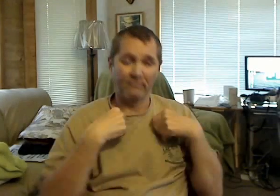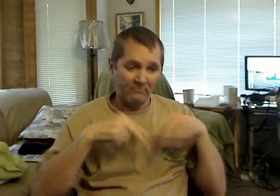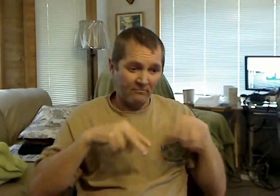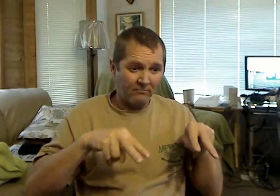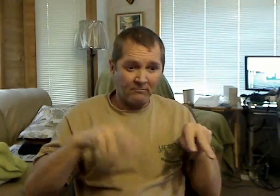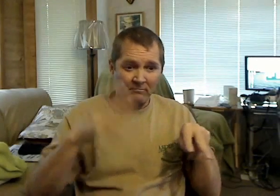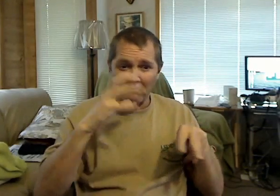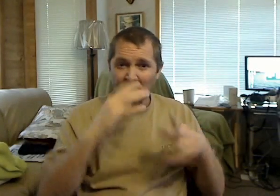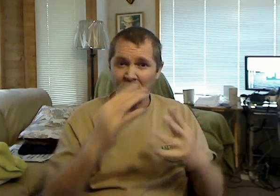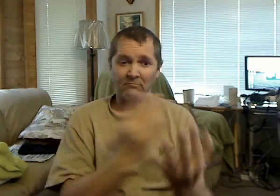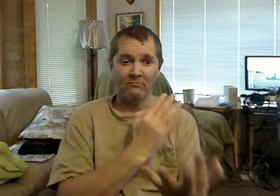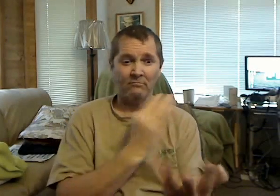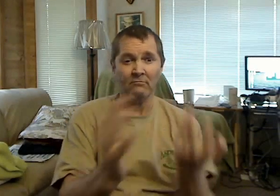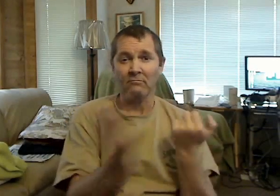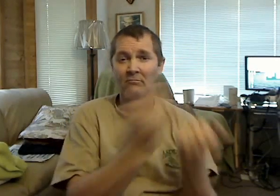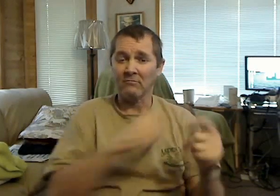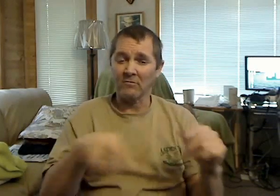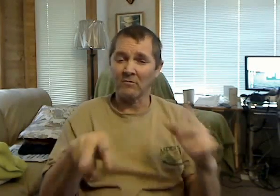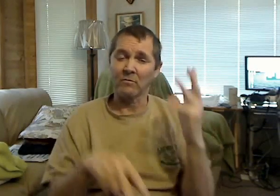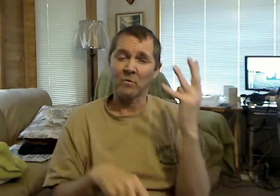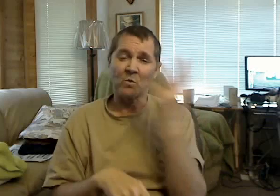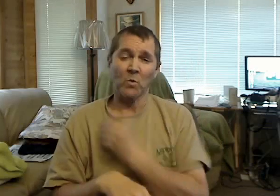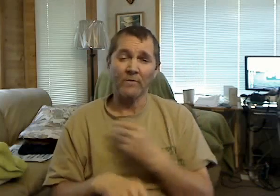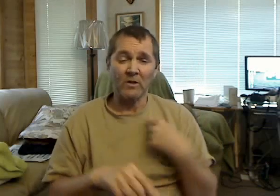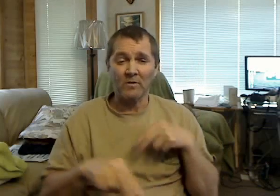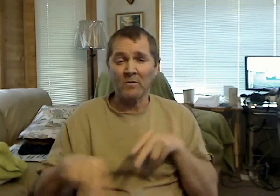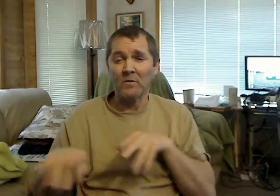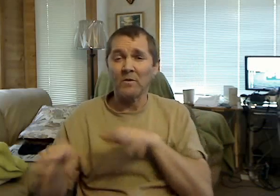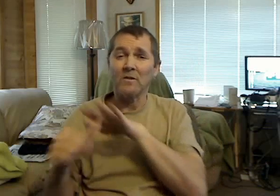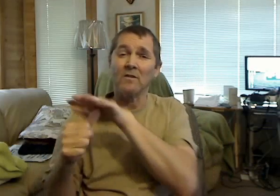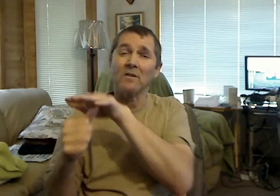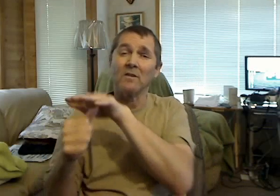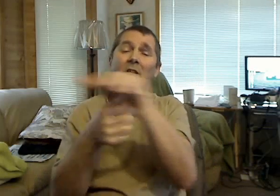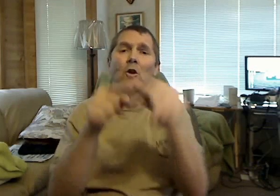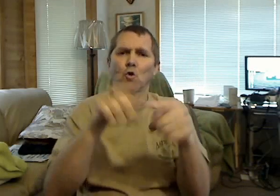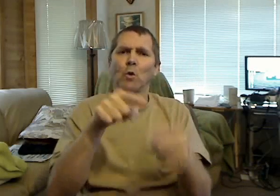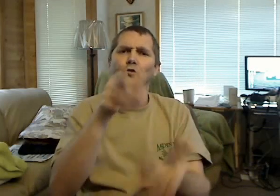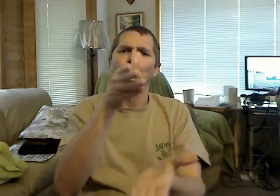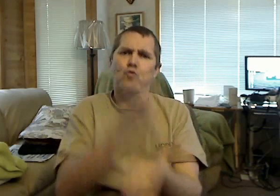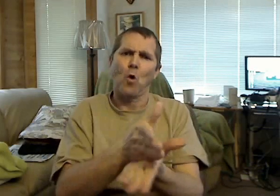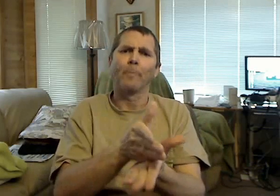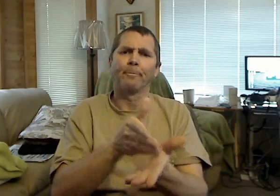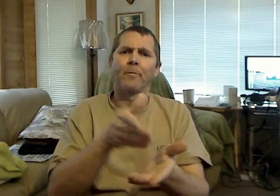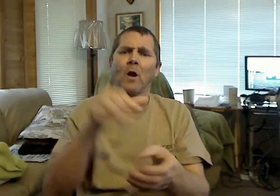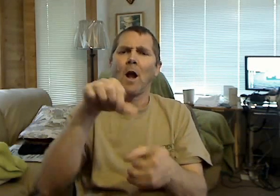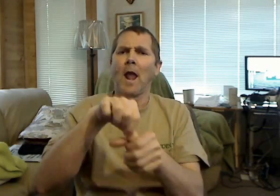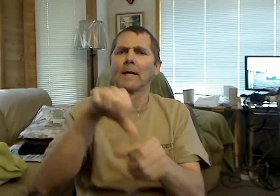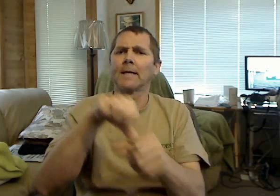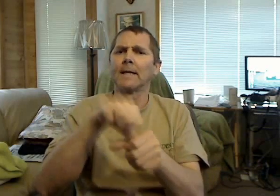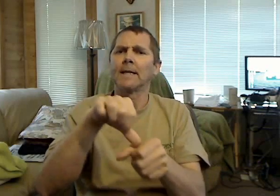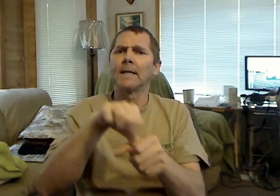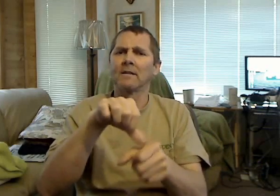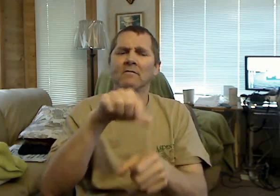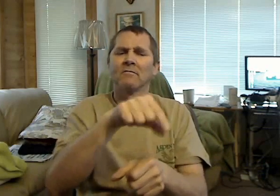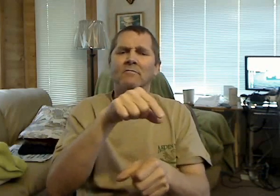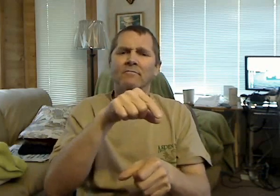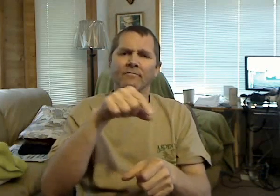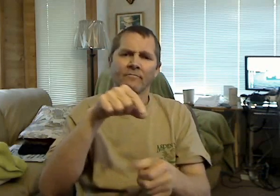osteoporosis treatment is approved to help protect from fracture in more places, hip, spine, even other bones. You should not